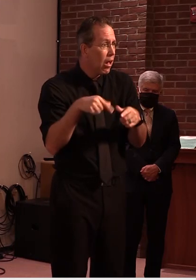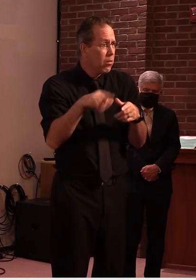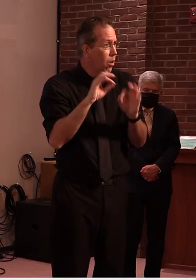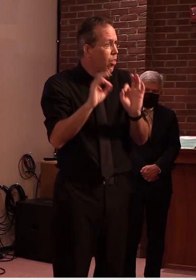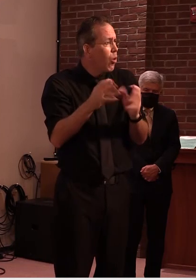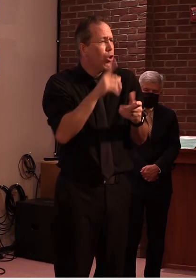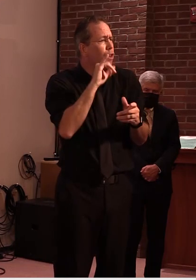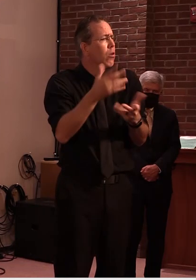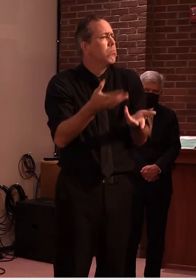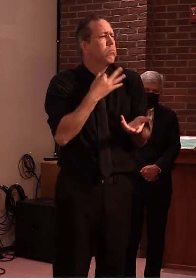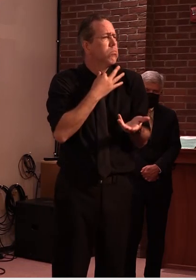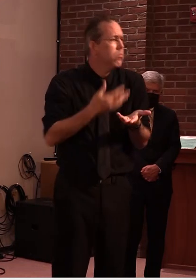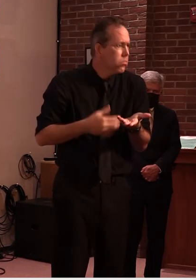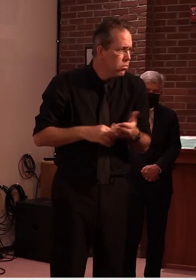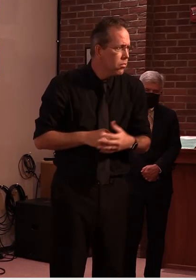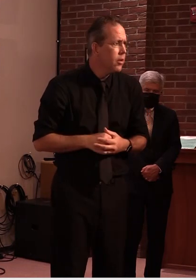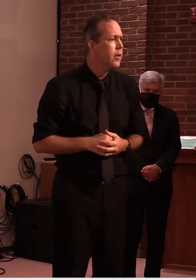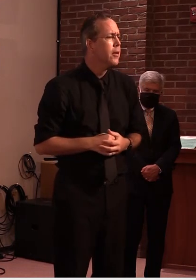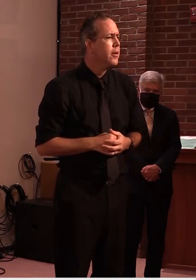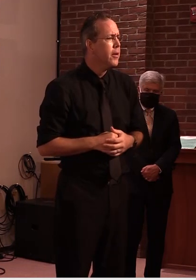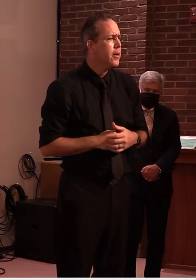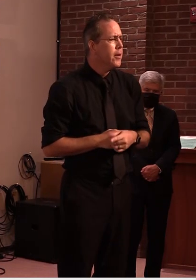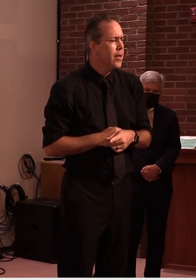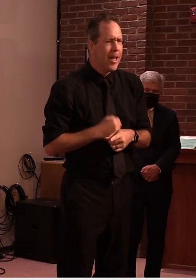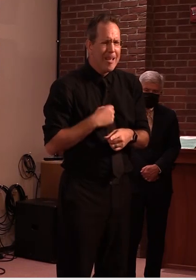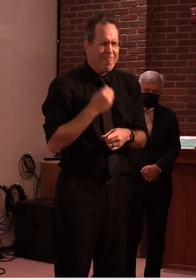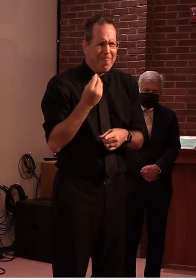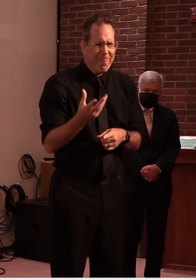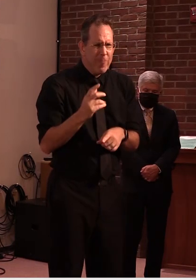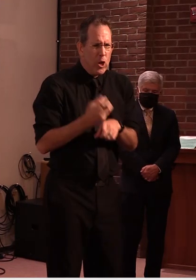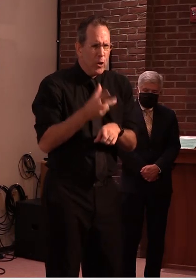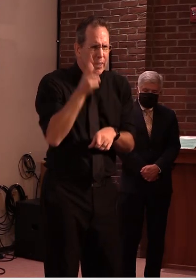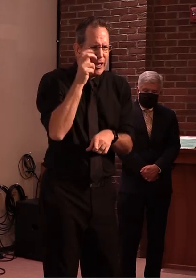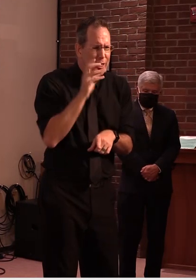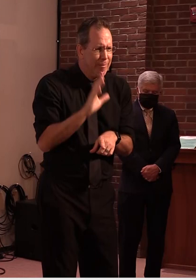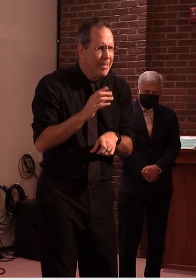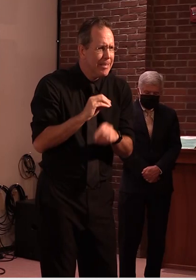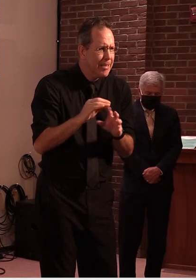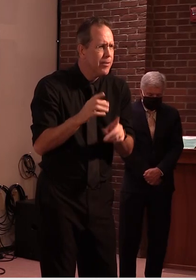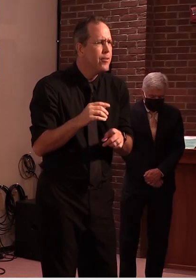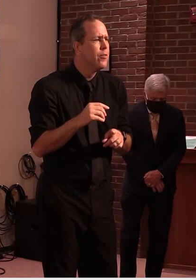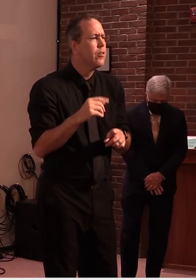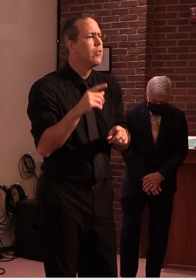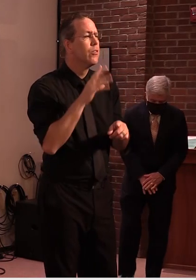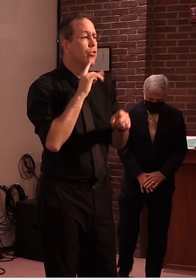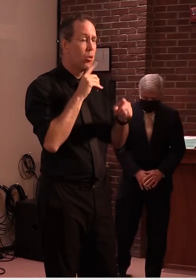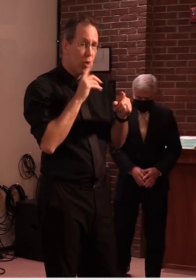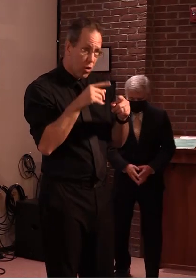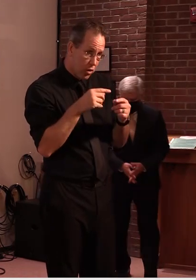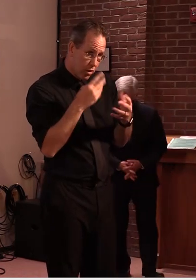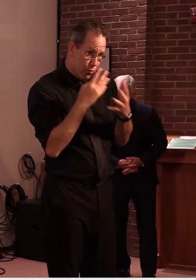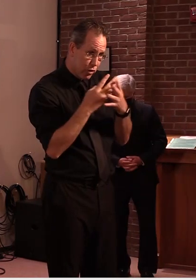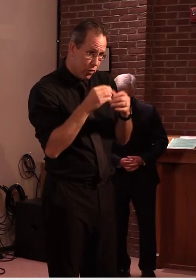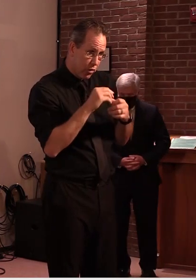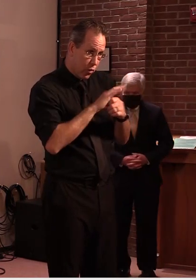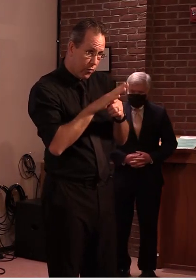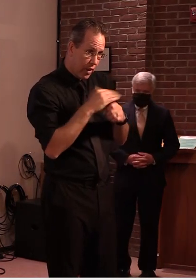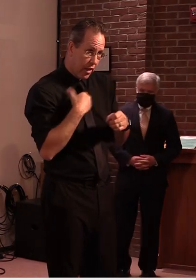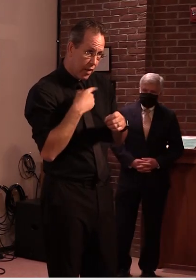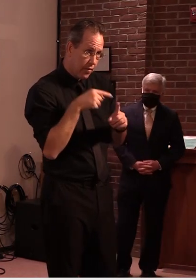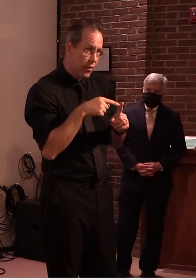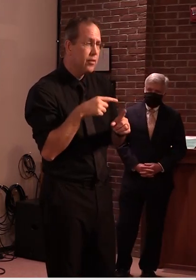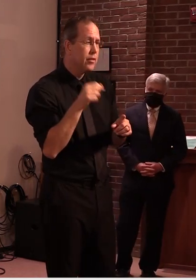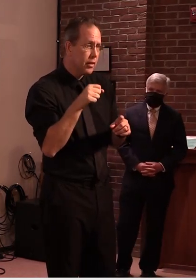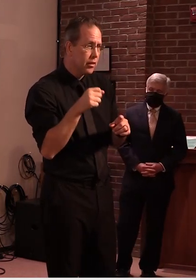inmates that tested positive about locked in and conditions and so on exactly so they just